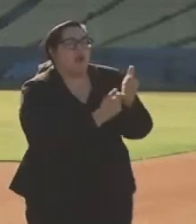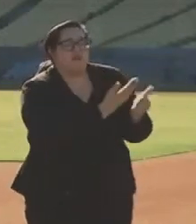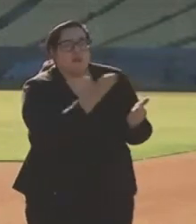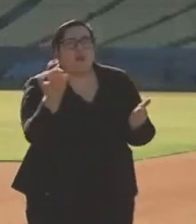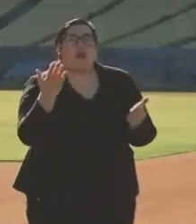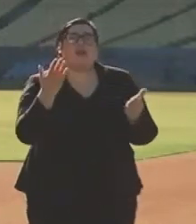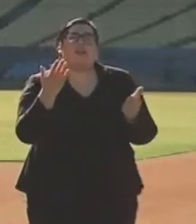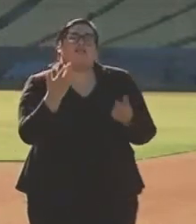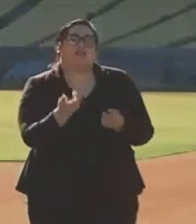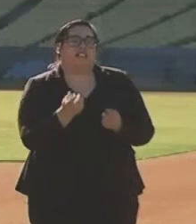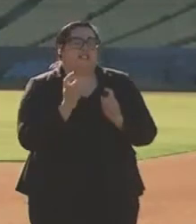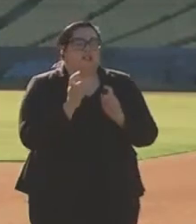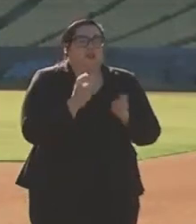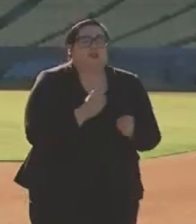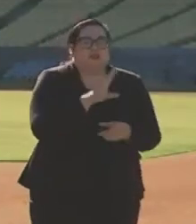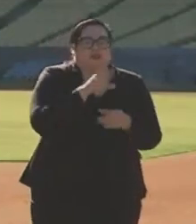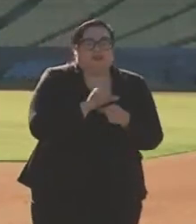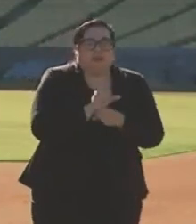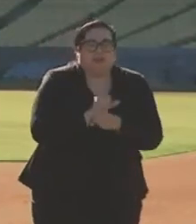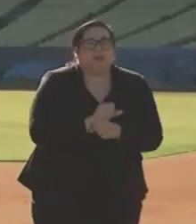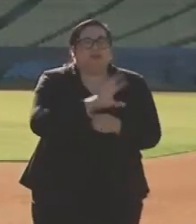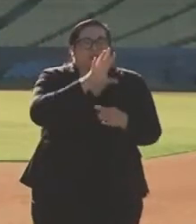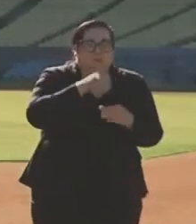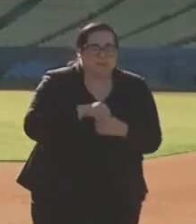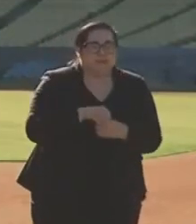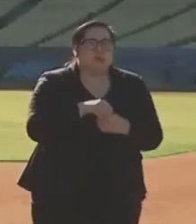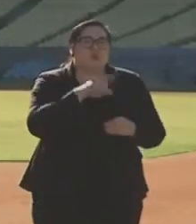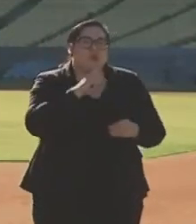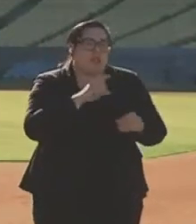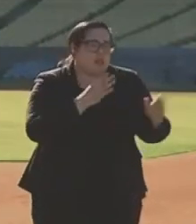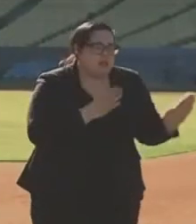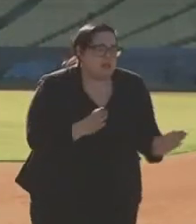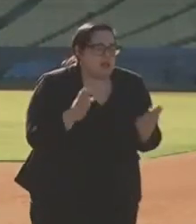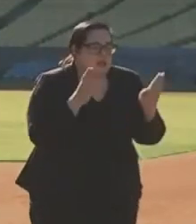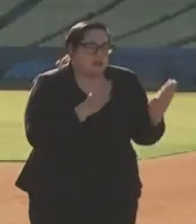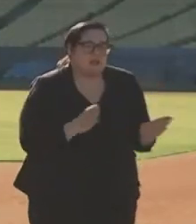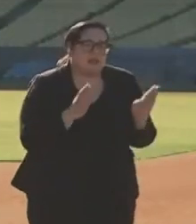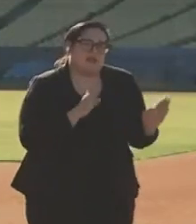who has contributed and participated in putting this together.